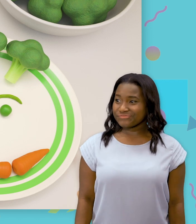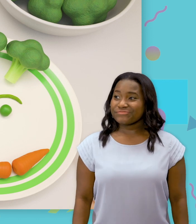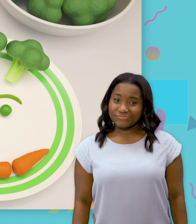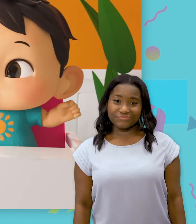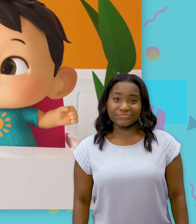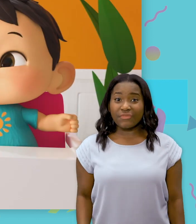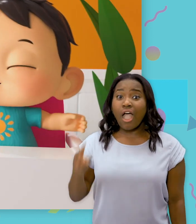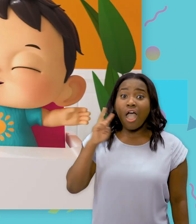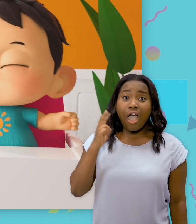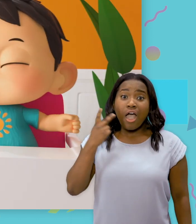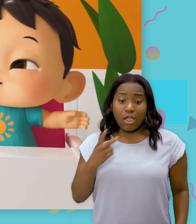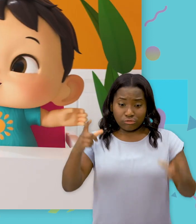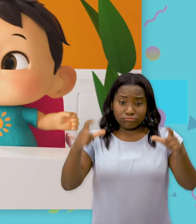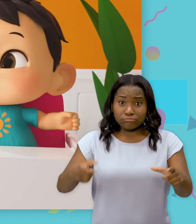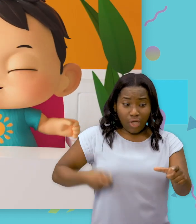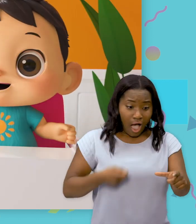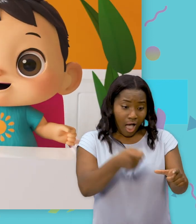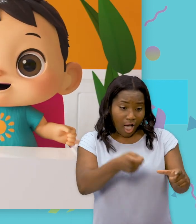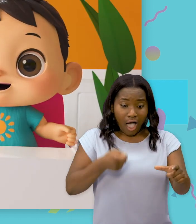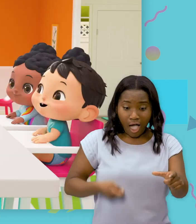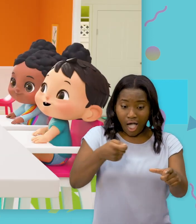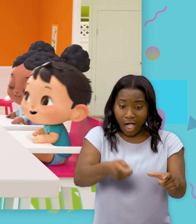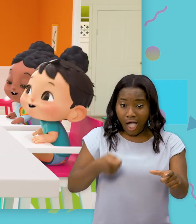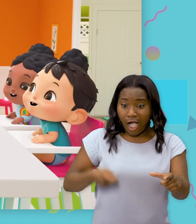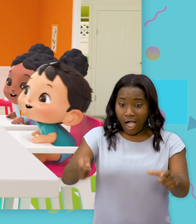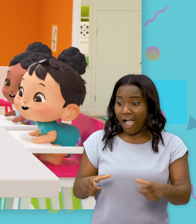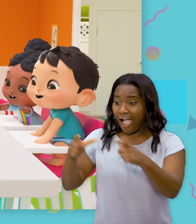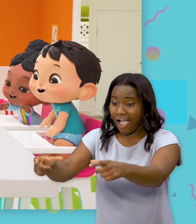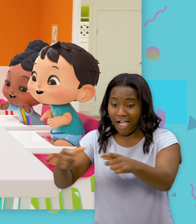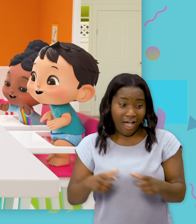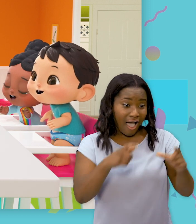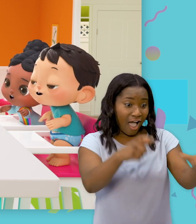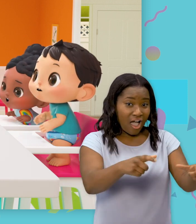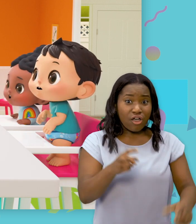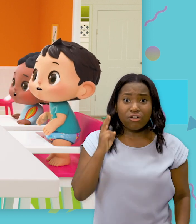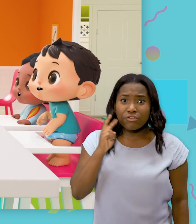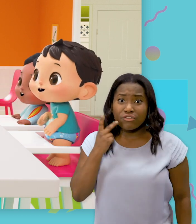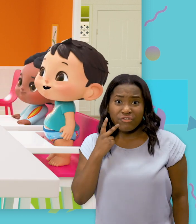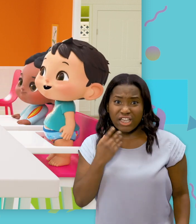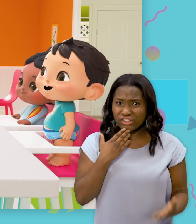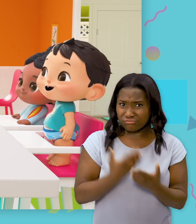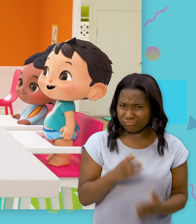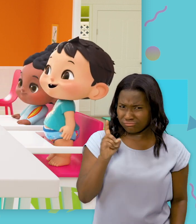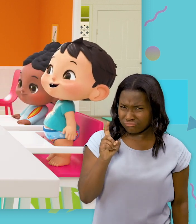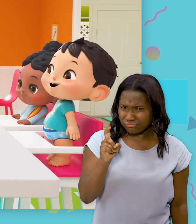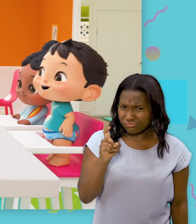Would you like more veggies on your plate to eat? Do you think that veggies now could be a treat?